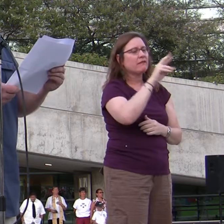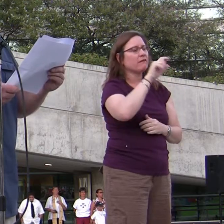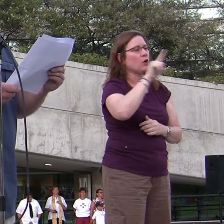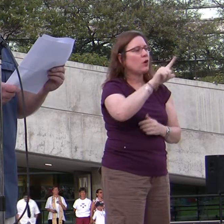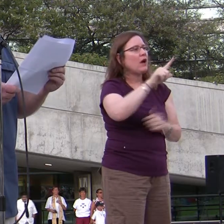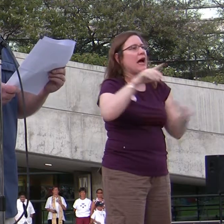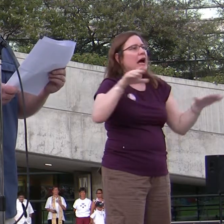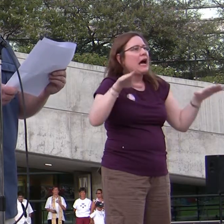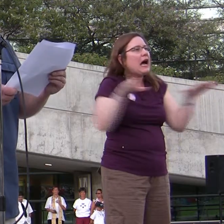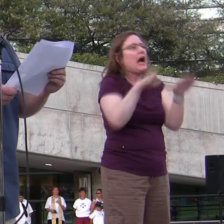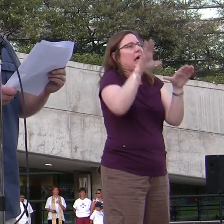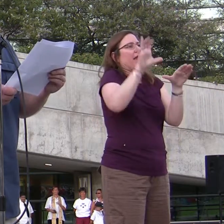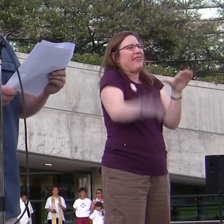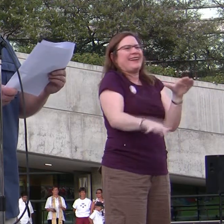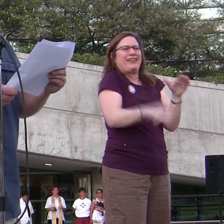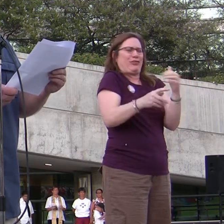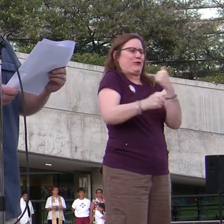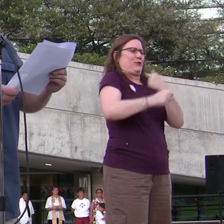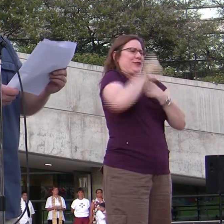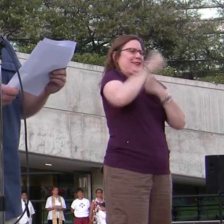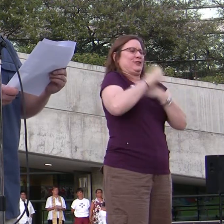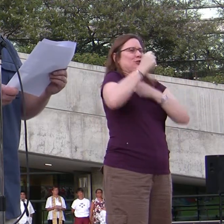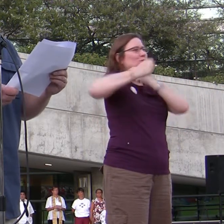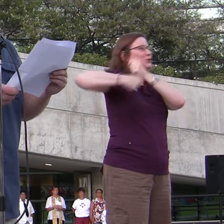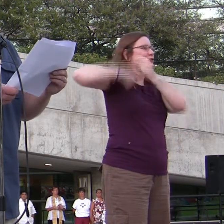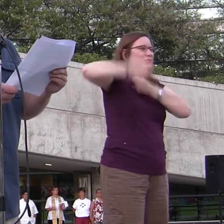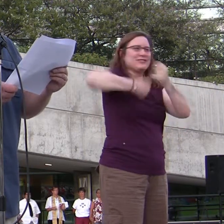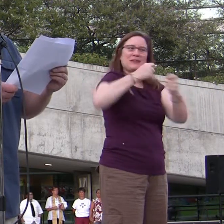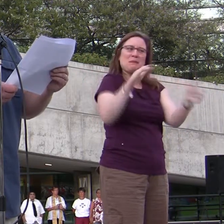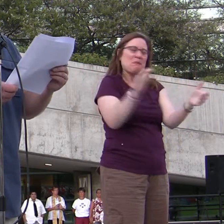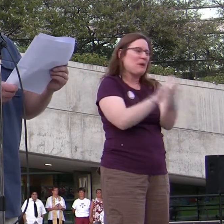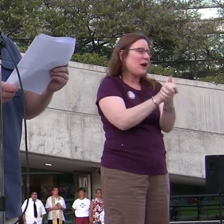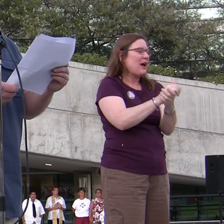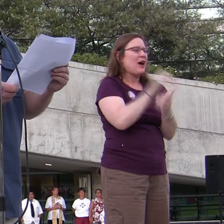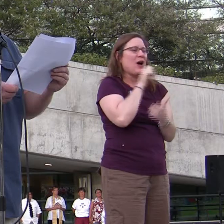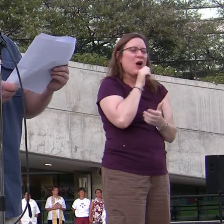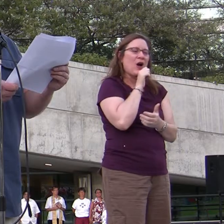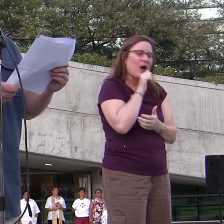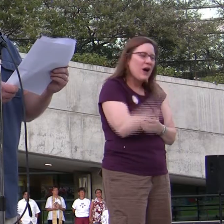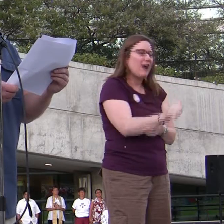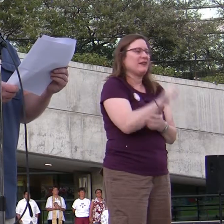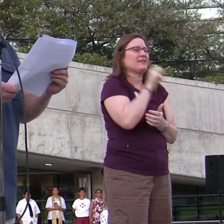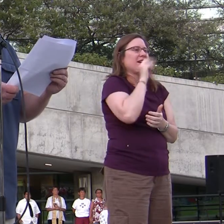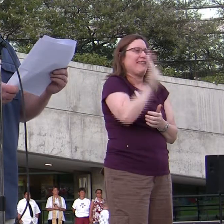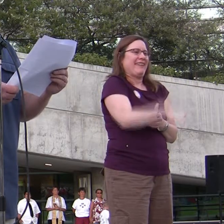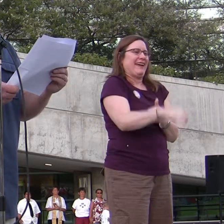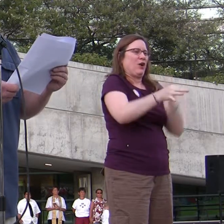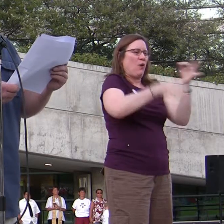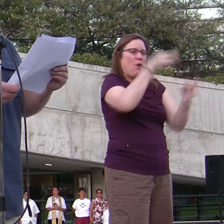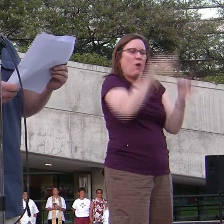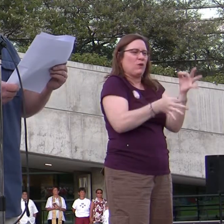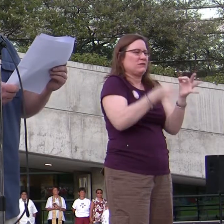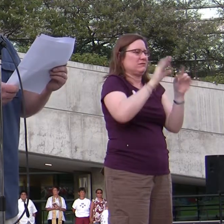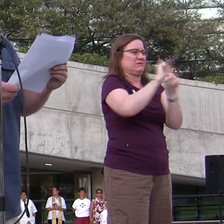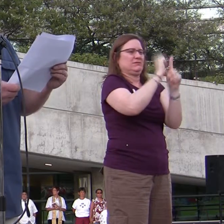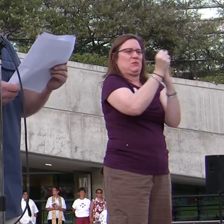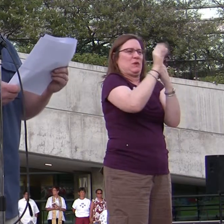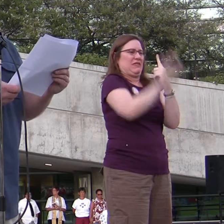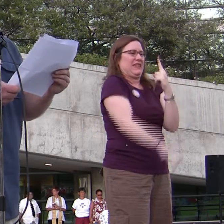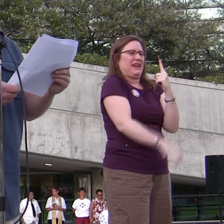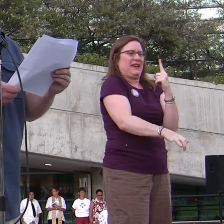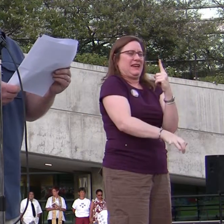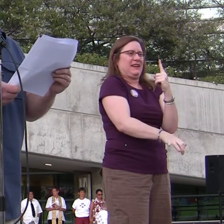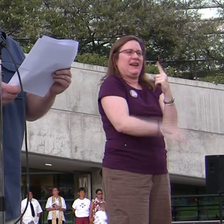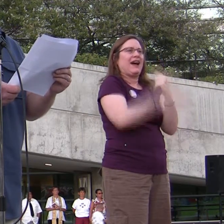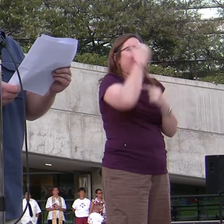threaten traditional marriage. No one has ever defined that threat, and in this court case, the expert witnesses, when asked how it does,